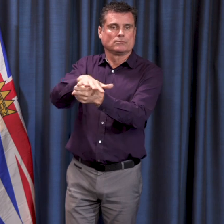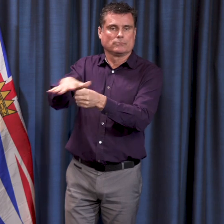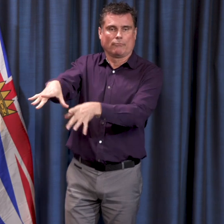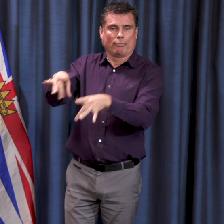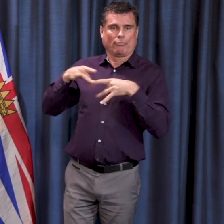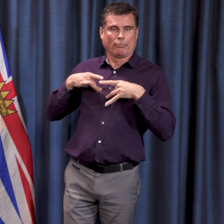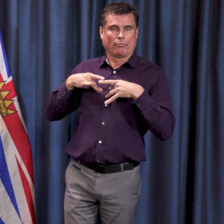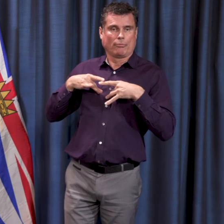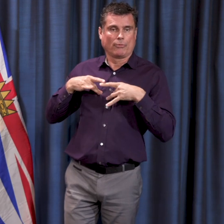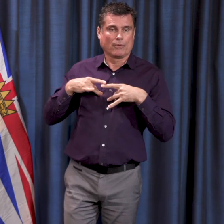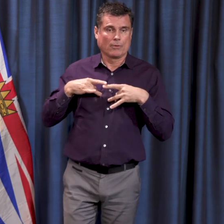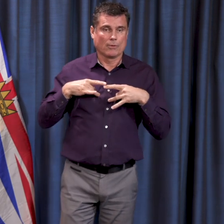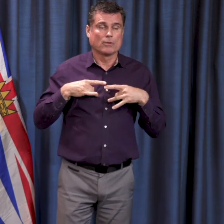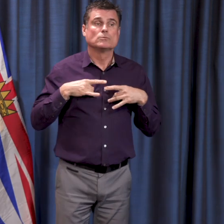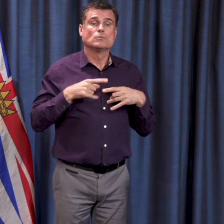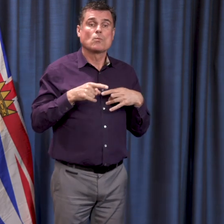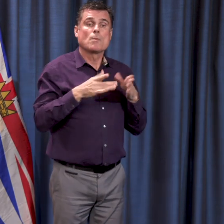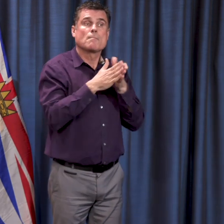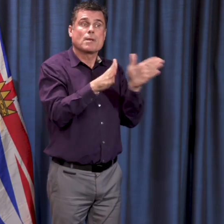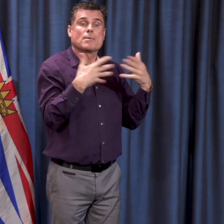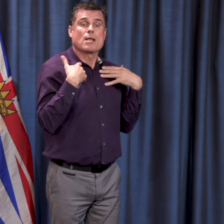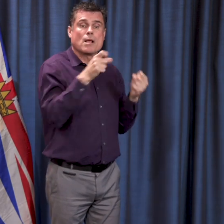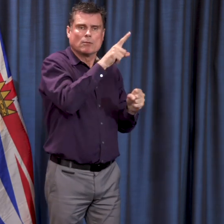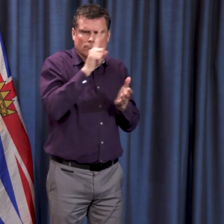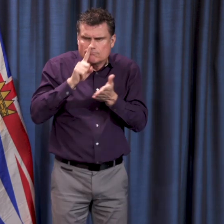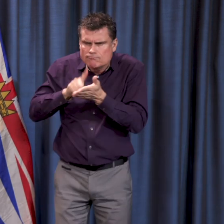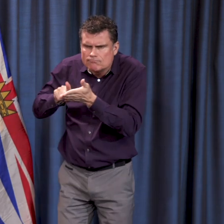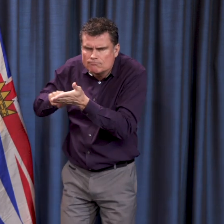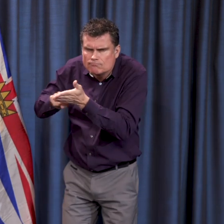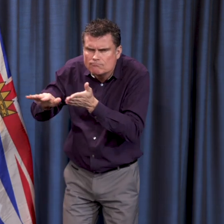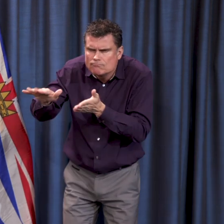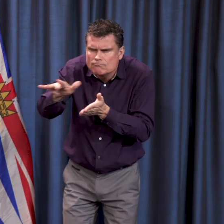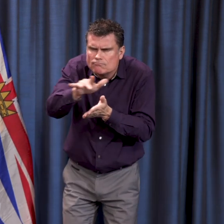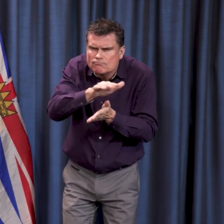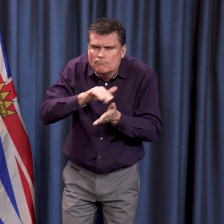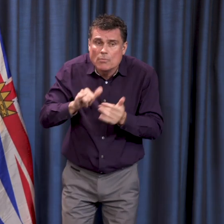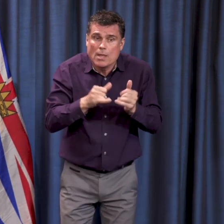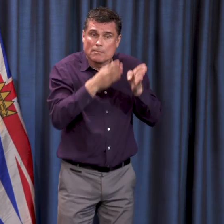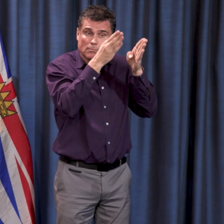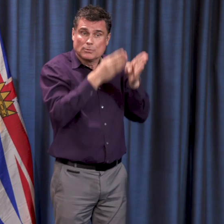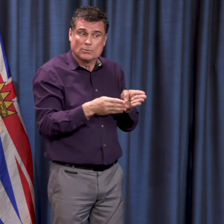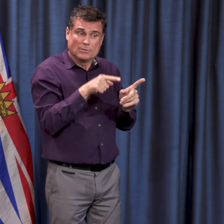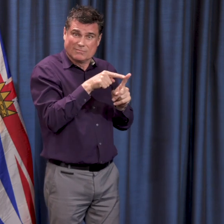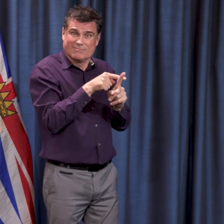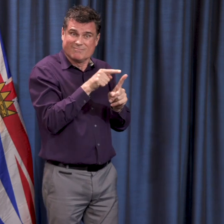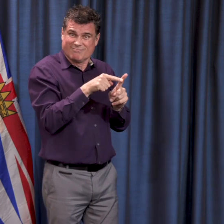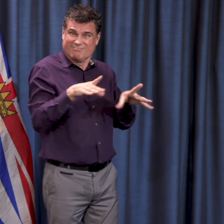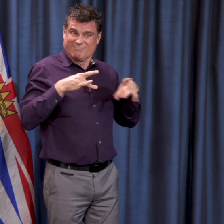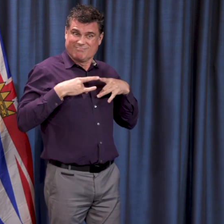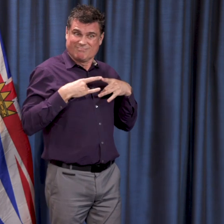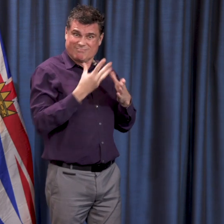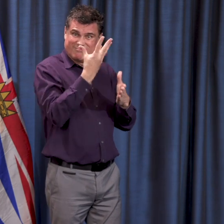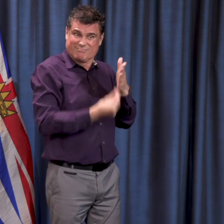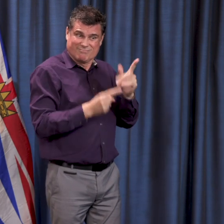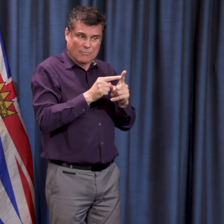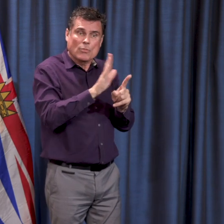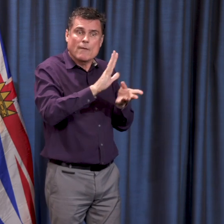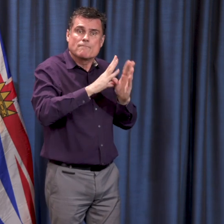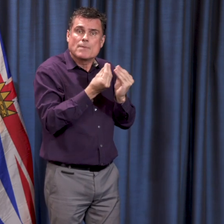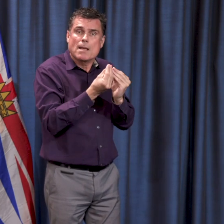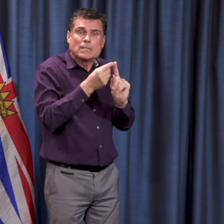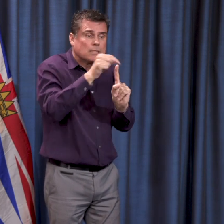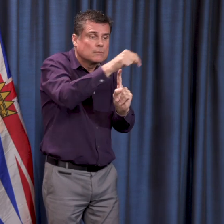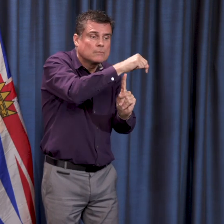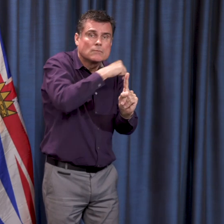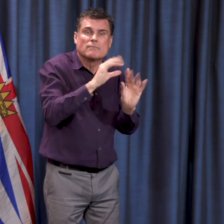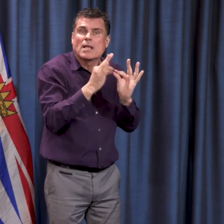so the contacts of that person, any close contacts, were identified and were put into isolation. And anybody who